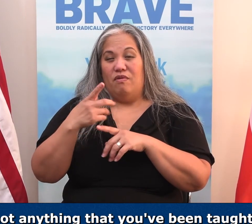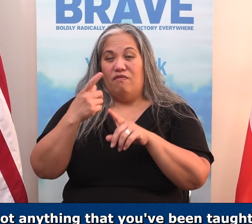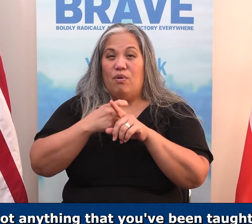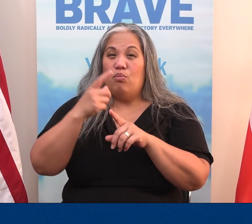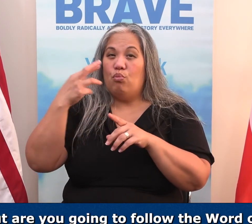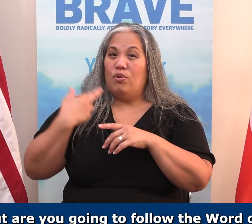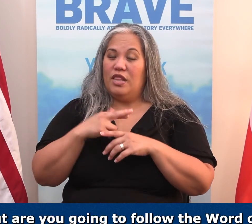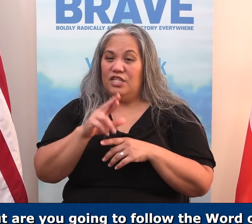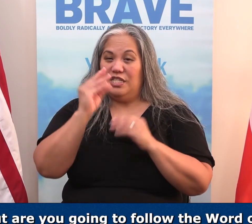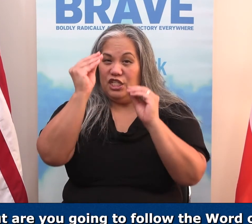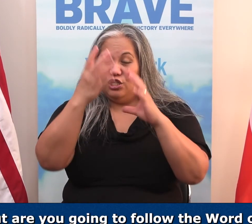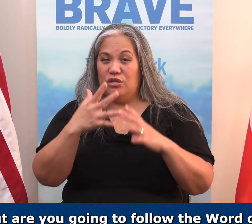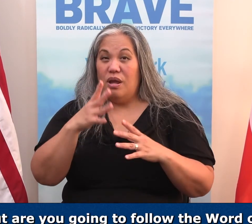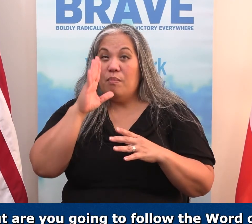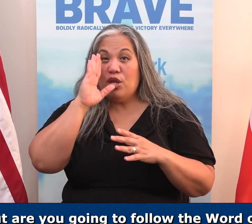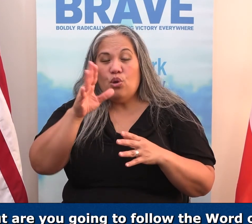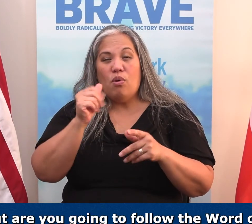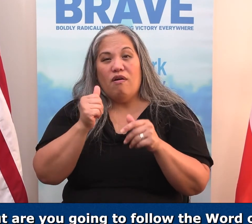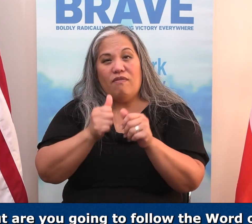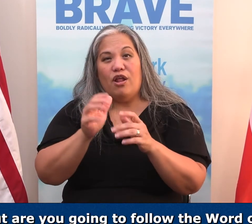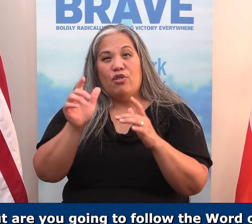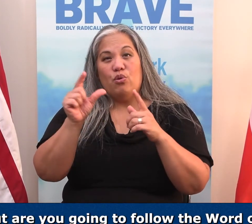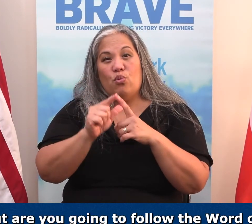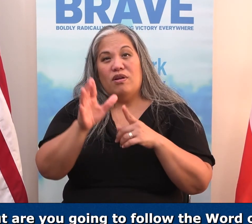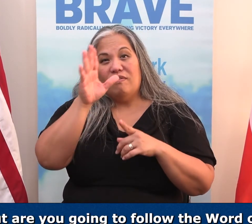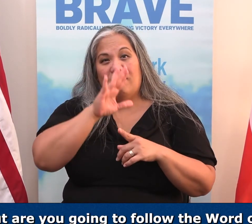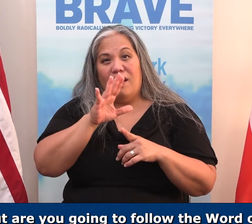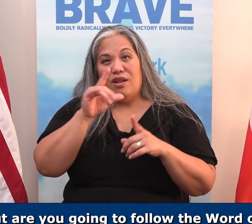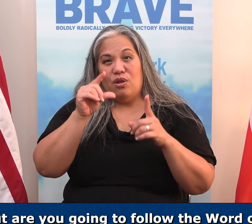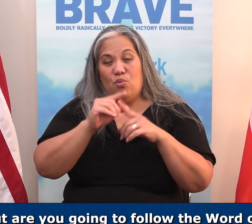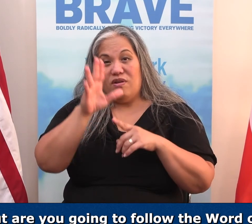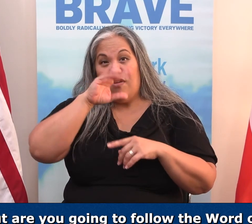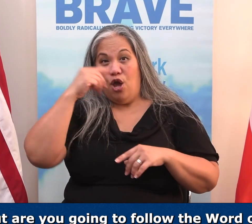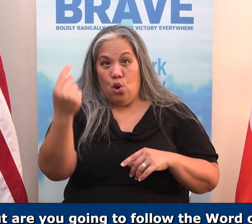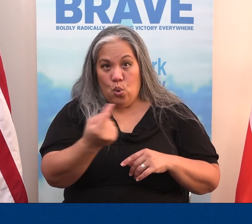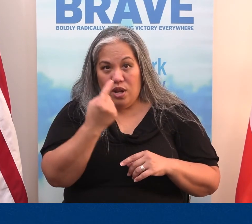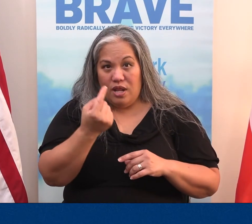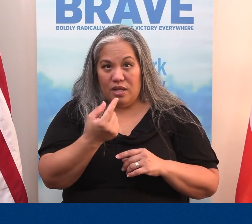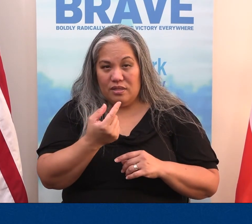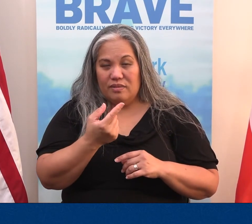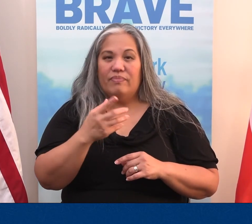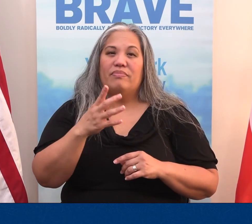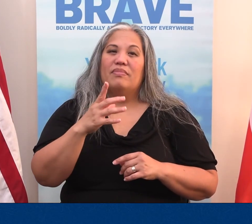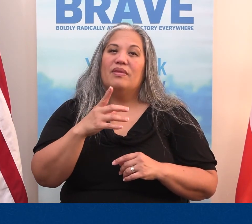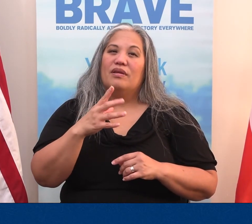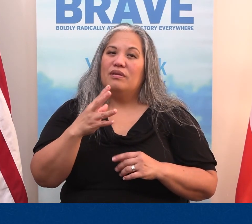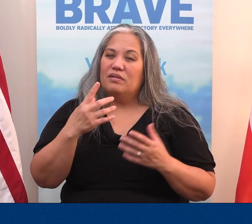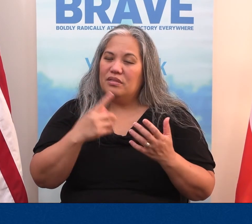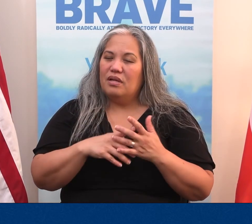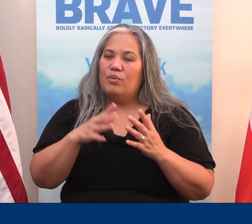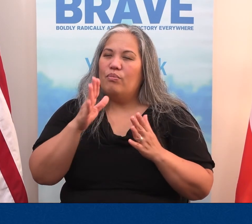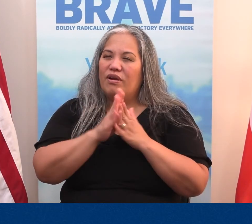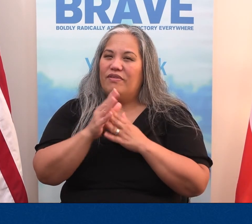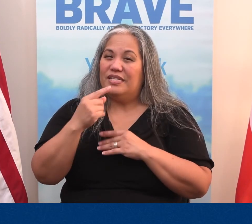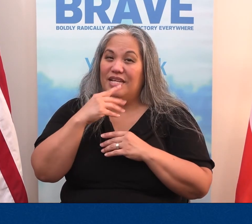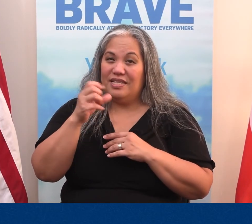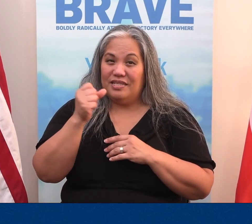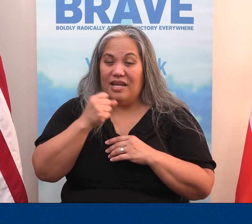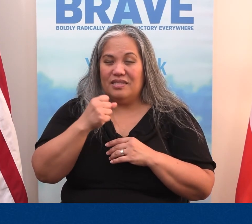teachers, but are you going to follow the Word of God and the Word of God only? And you just talk. And then prayerfully, he